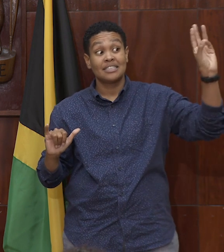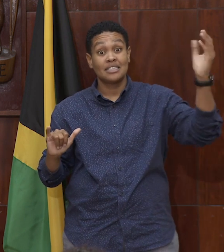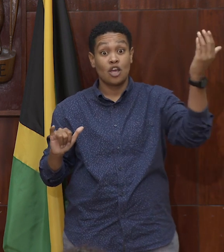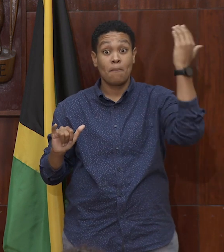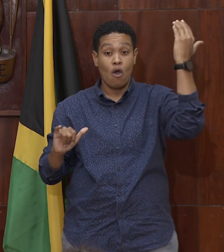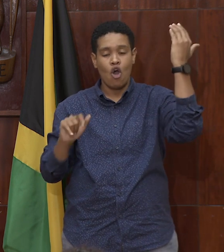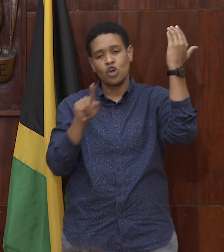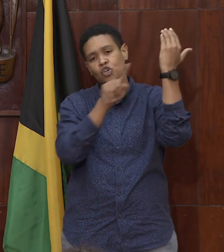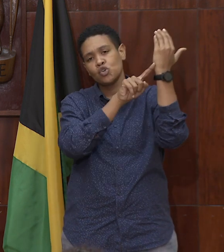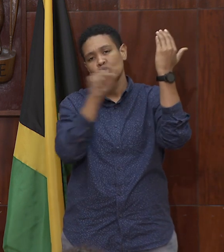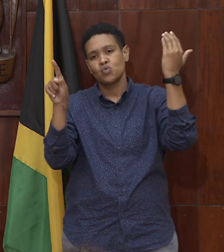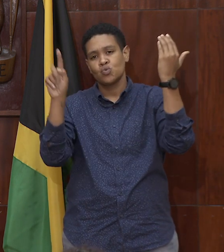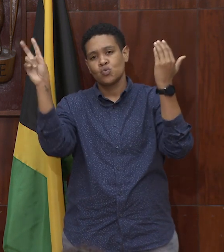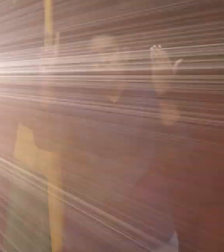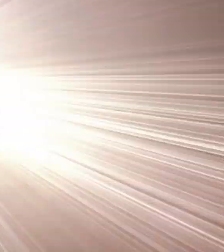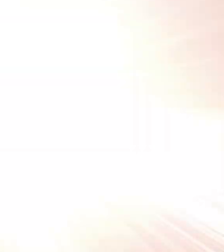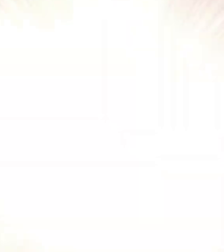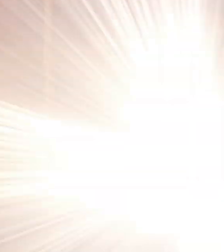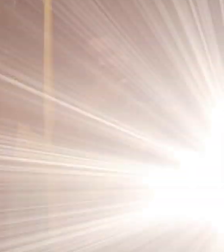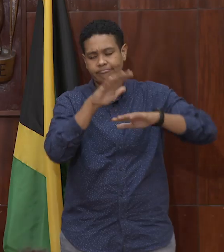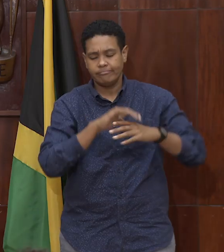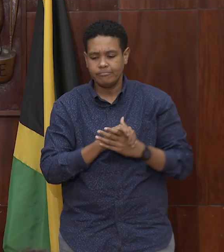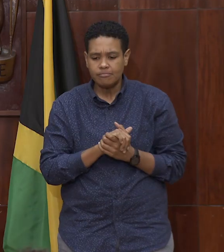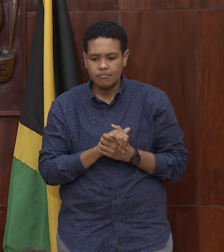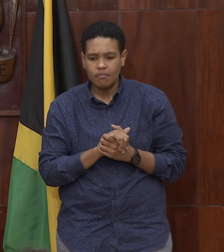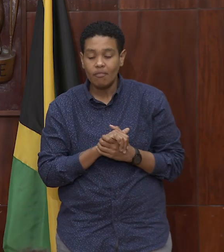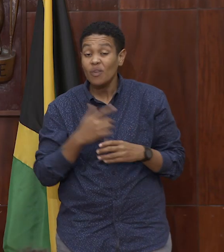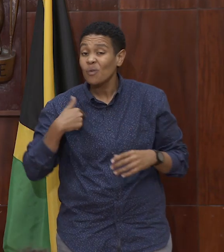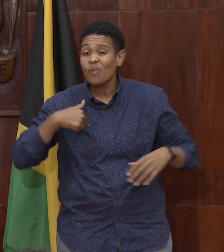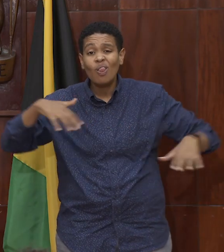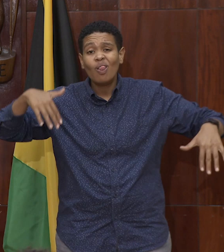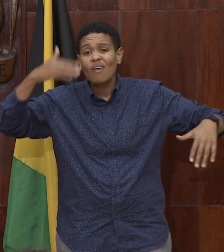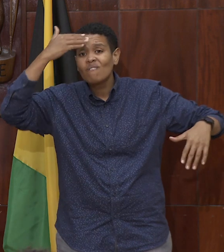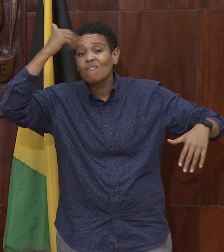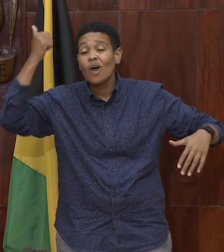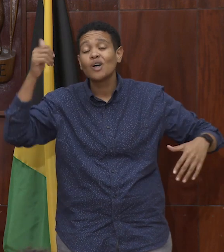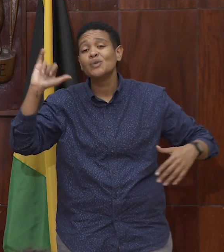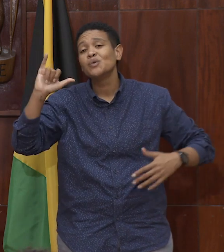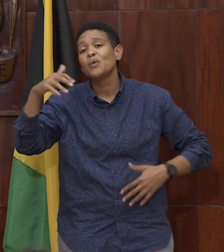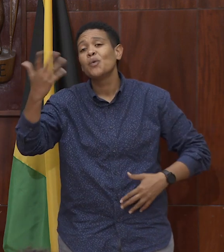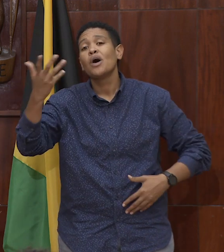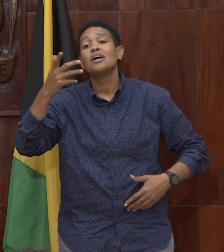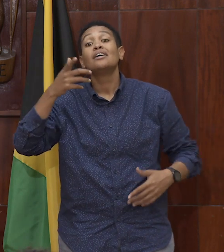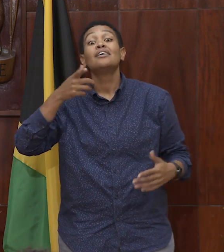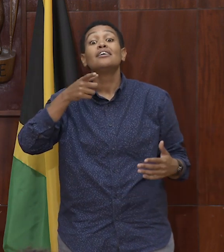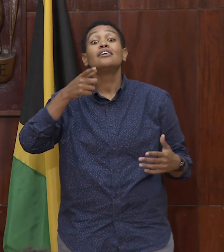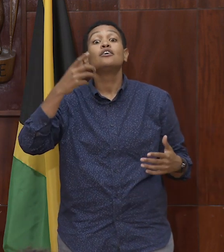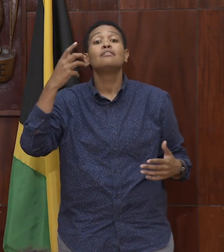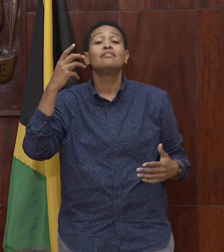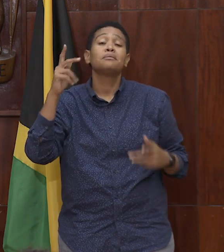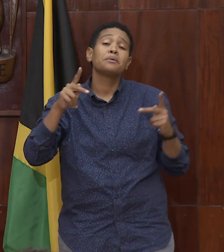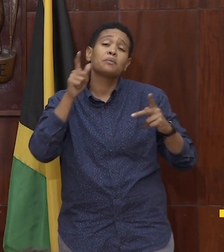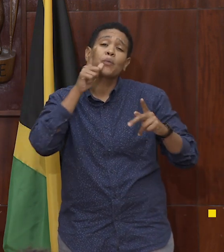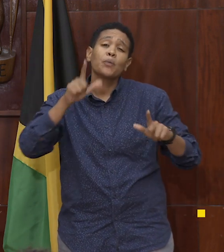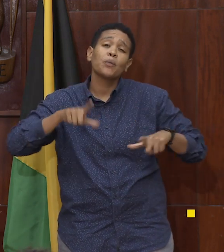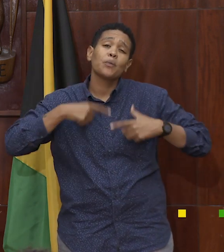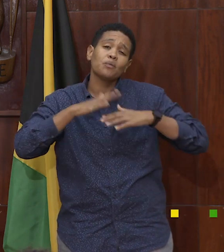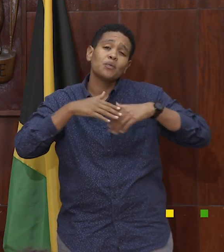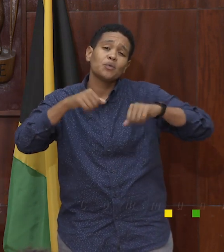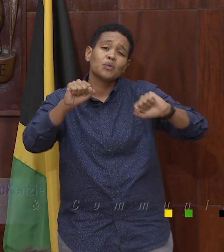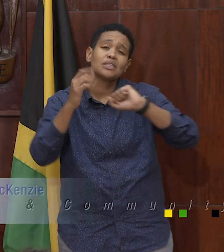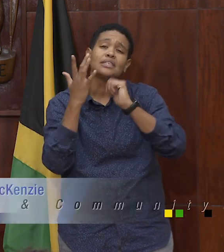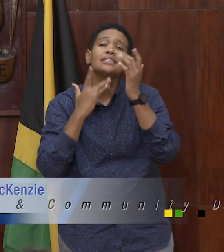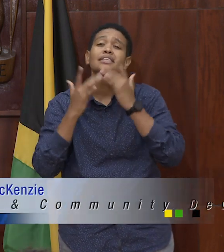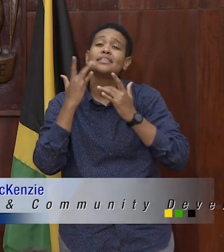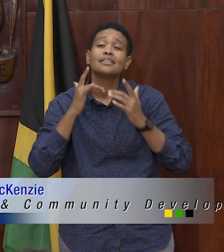to 2 p.m. to We have not forgotten, ladies and gentlemen, the outdoor poor, which